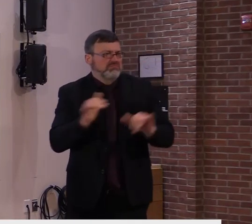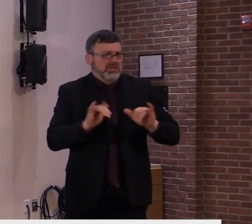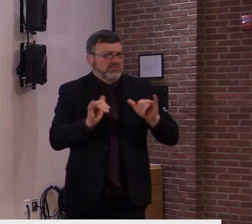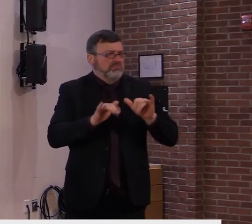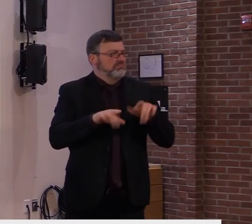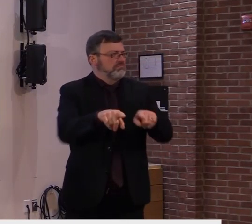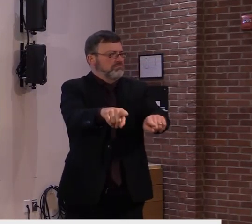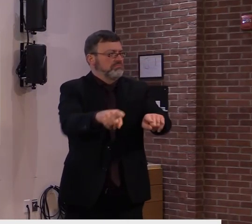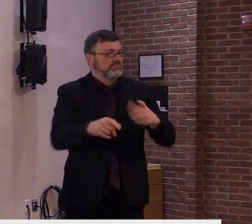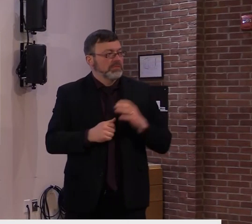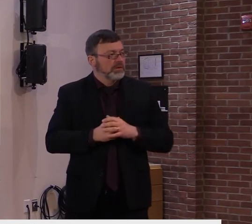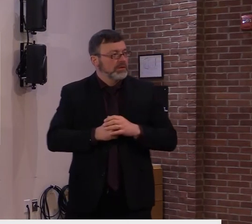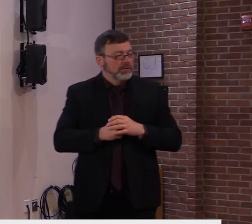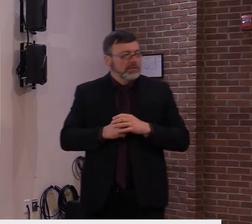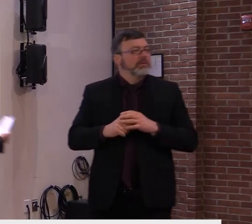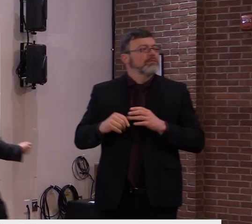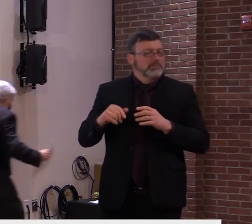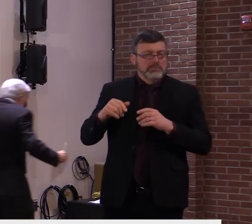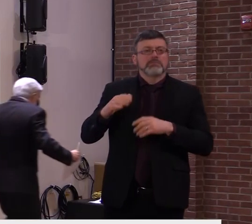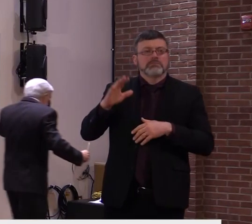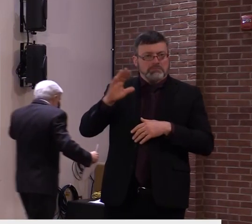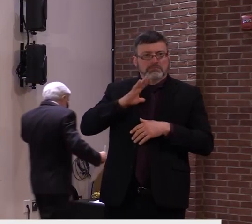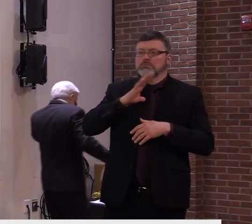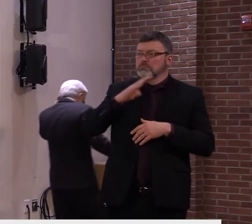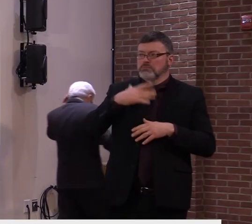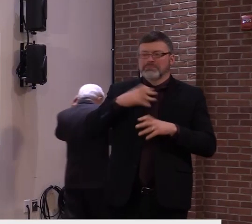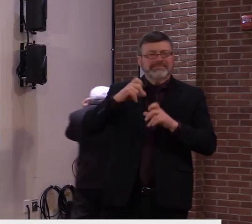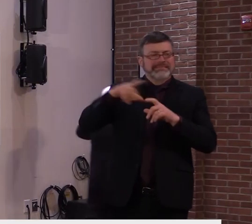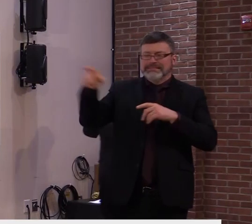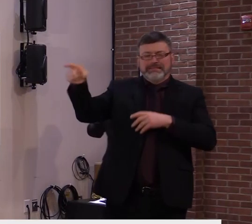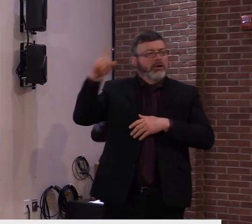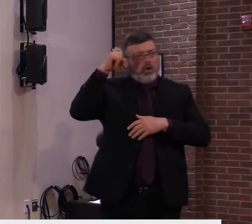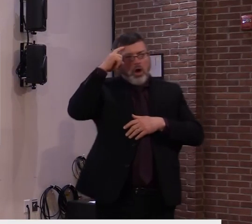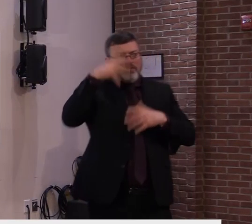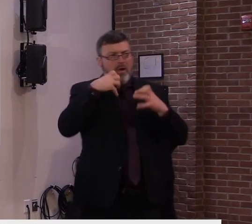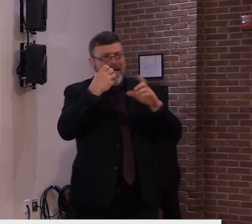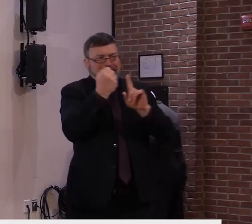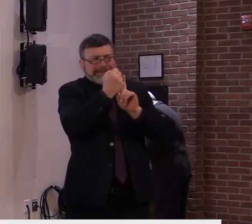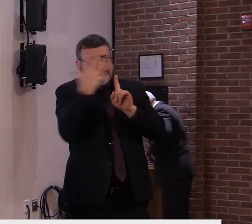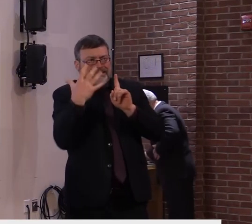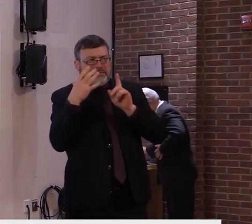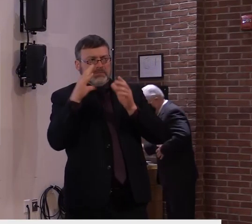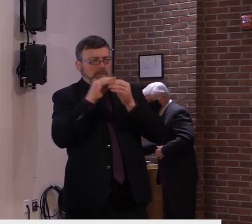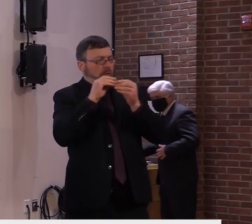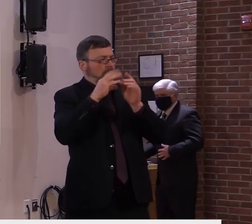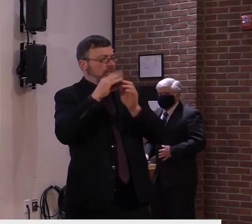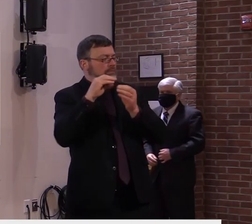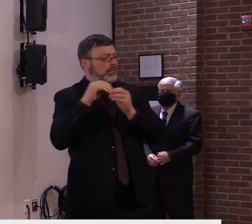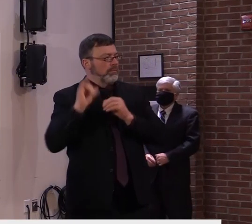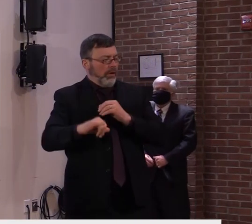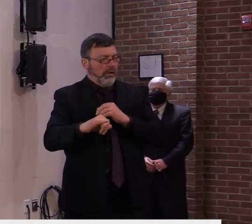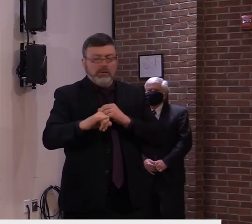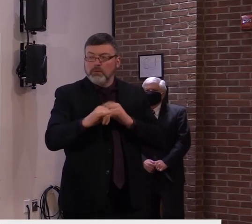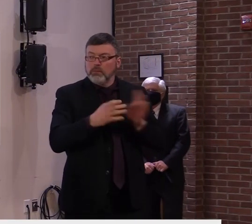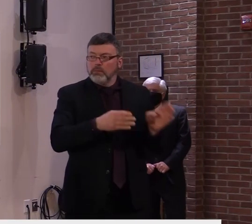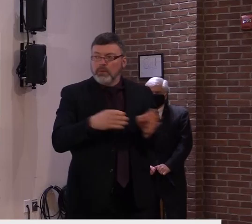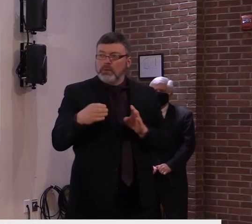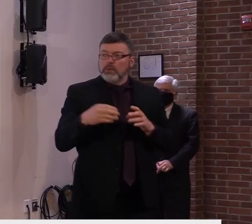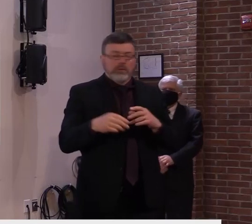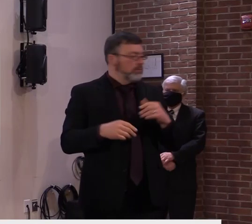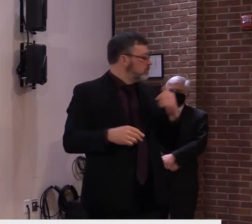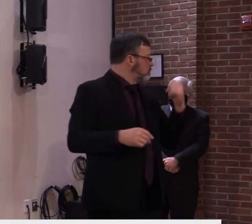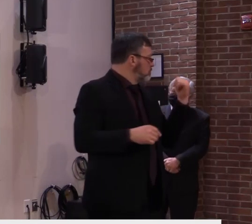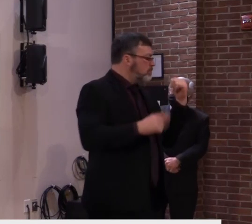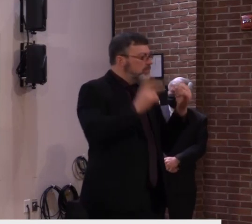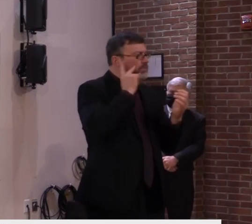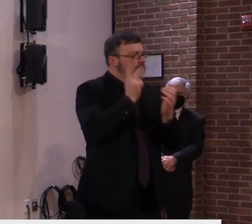Colin, I just want to add to that. I think we need to reset the expectations here. From my perspective,